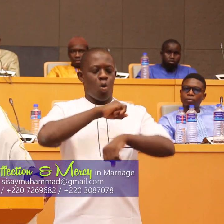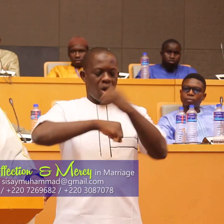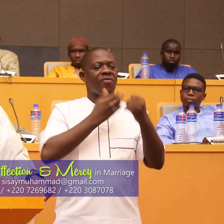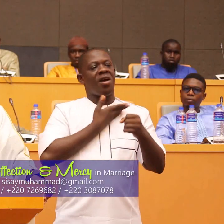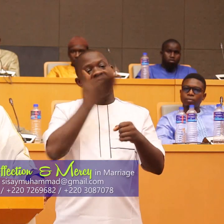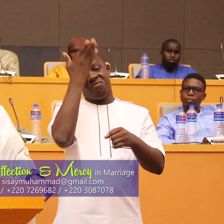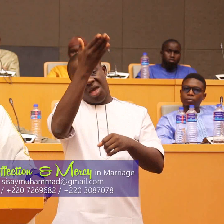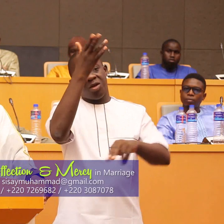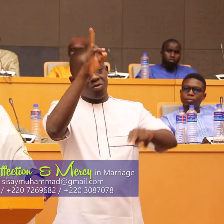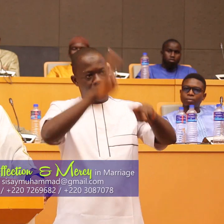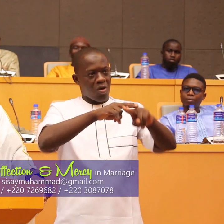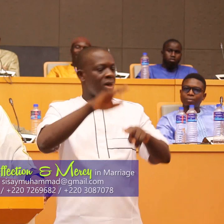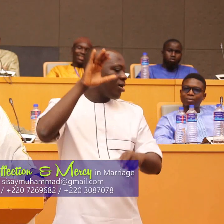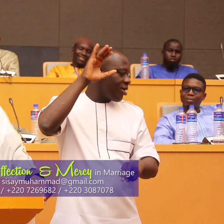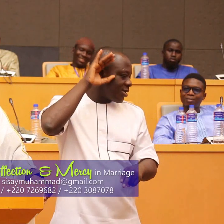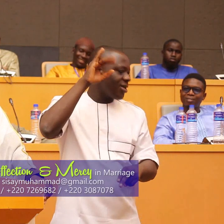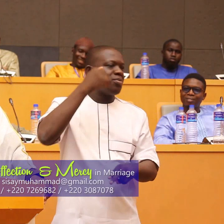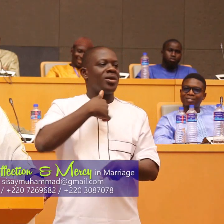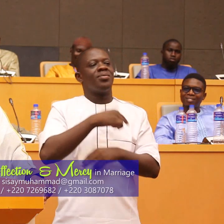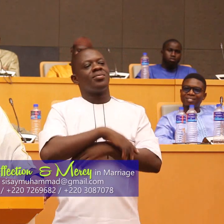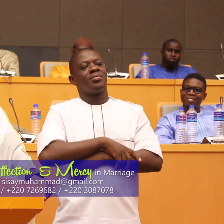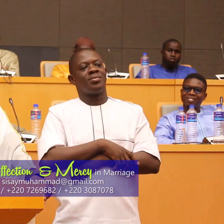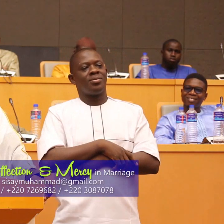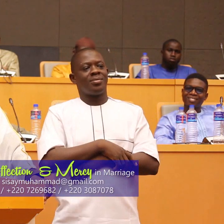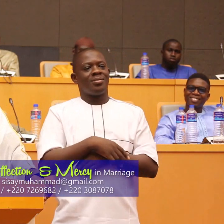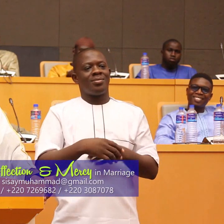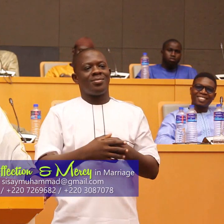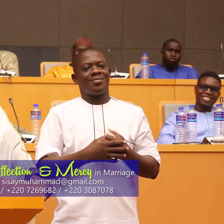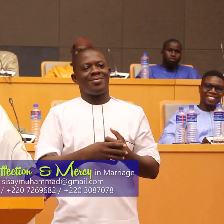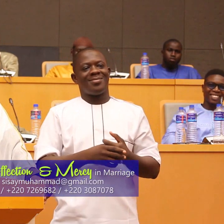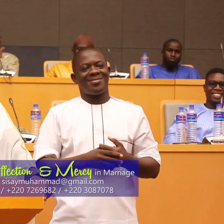listening to me masha masha Allah can I see you smiling